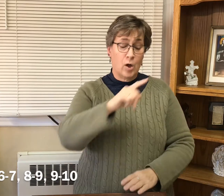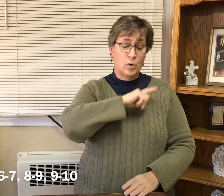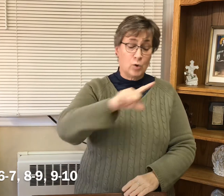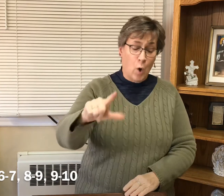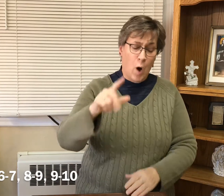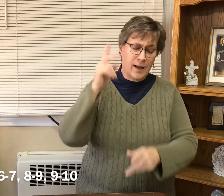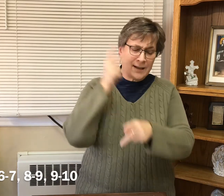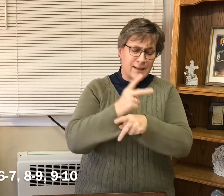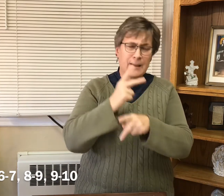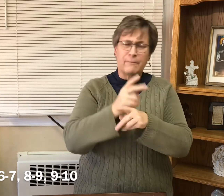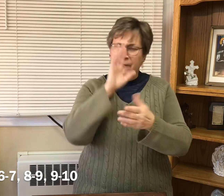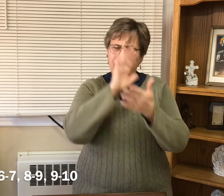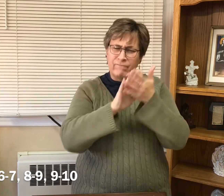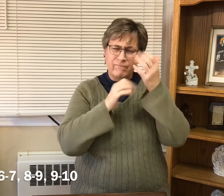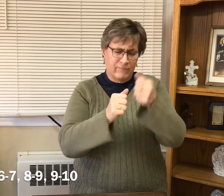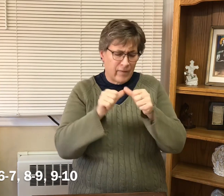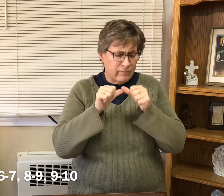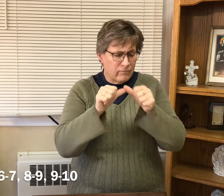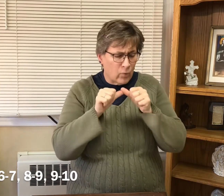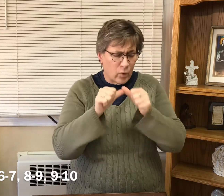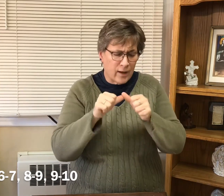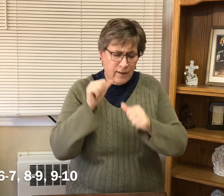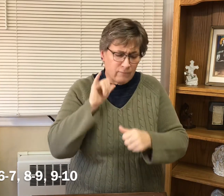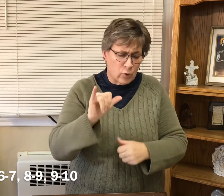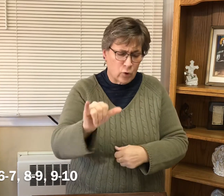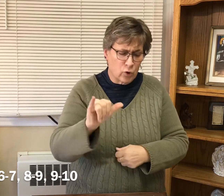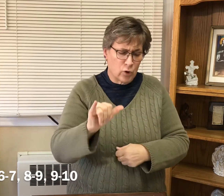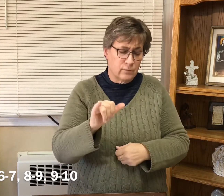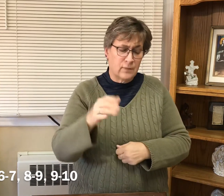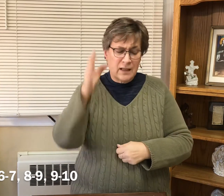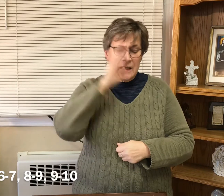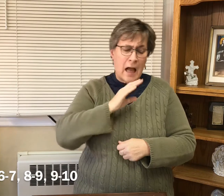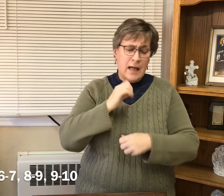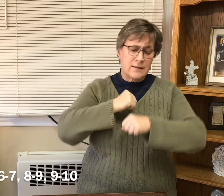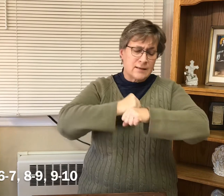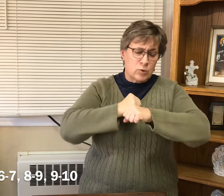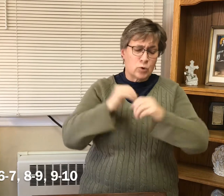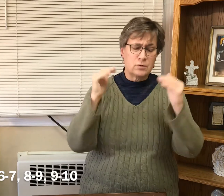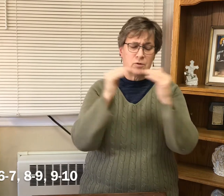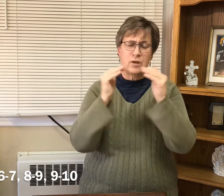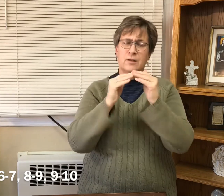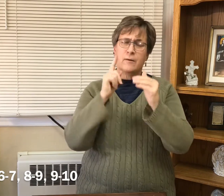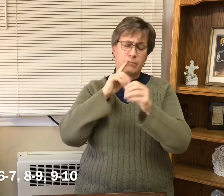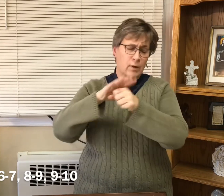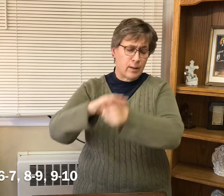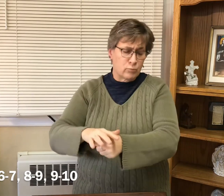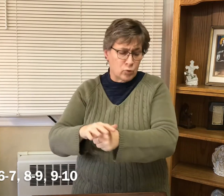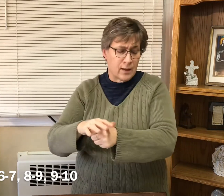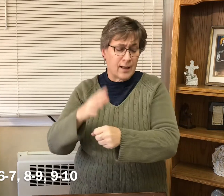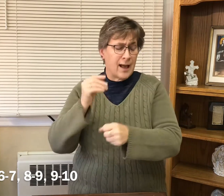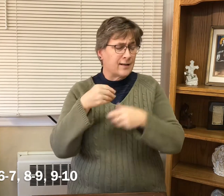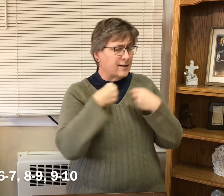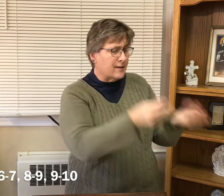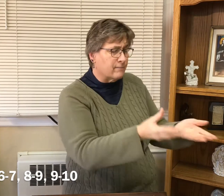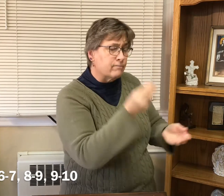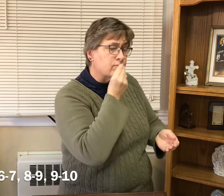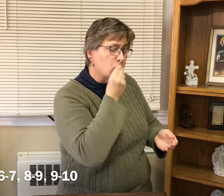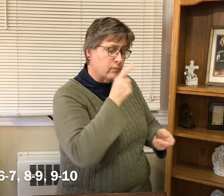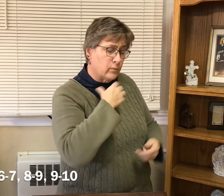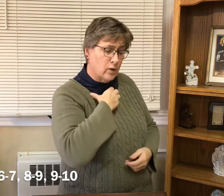The Lord God keeps faith forever. Secures justice for the oppressed. The food to the